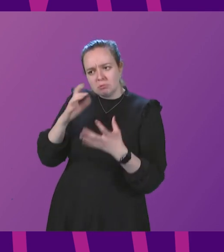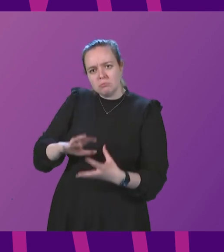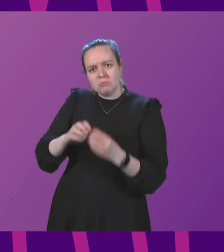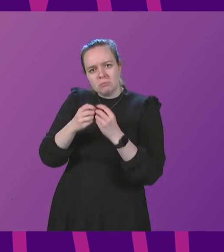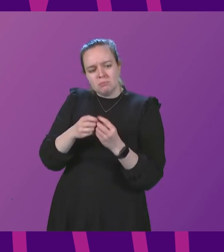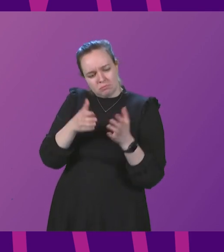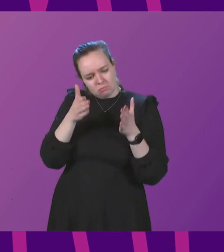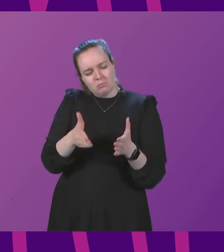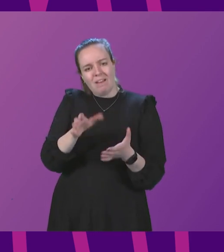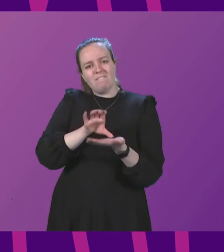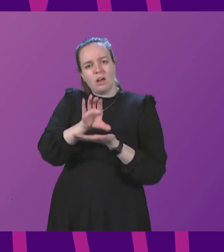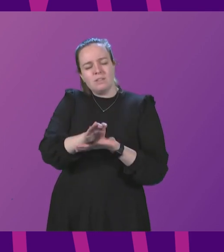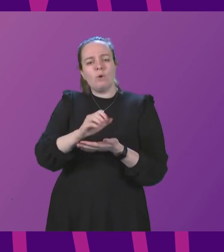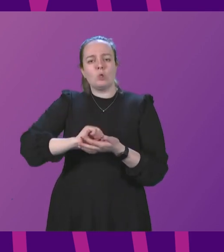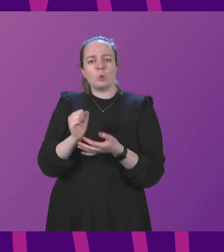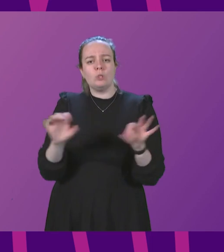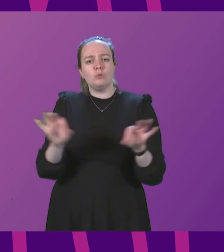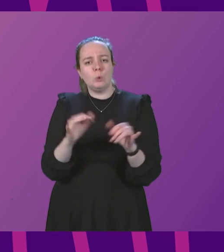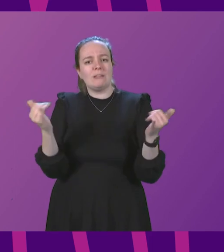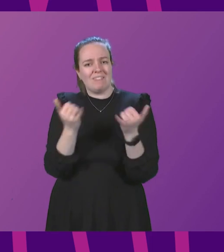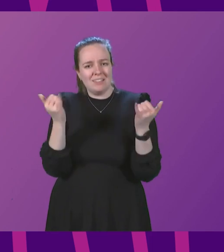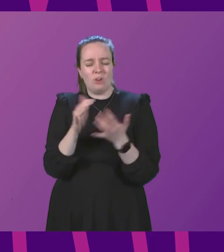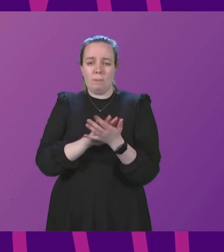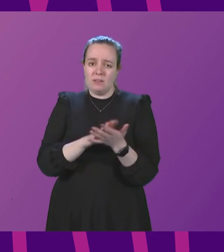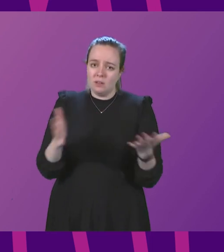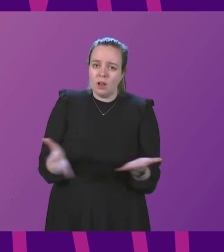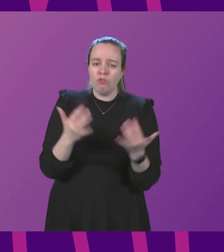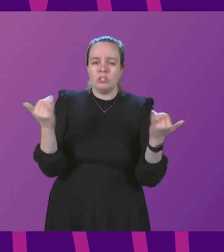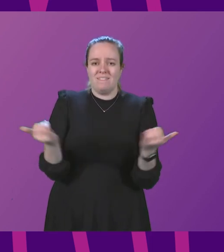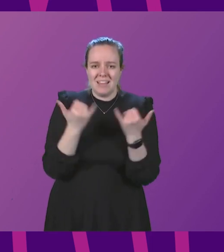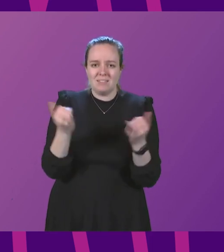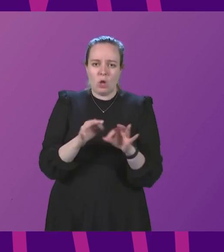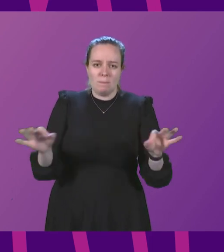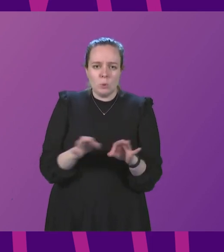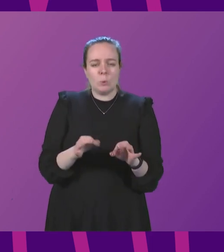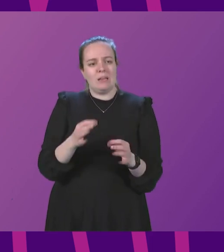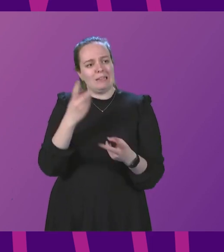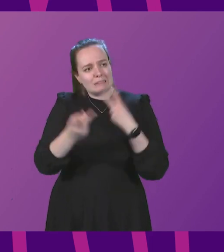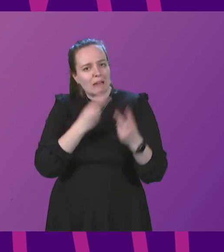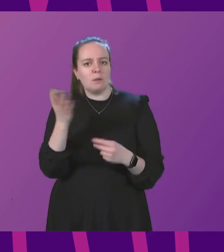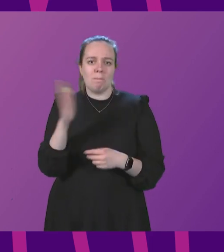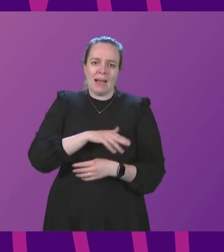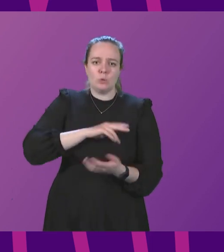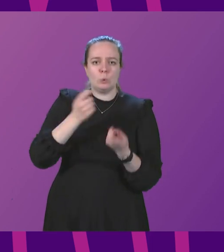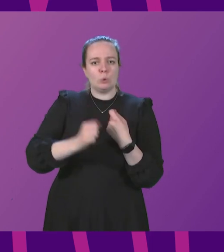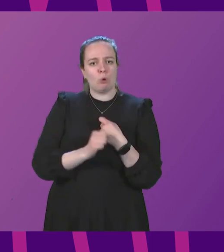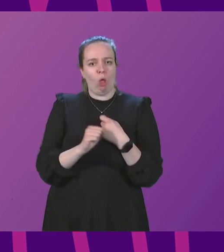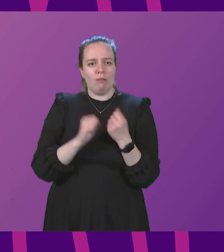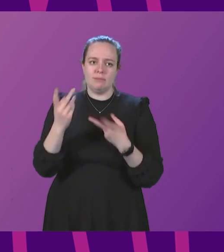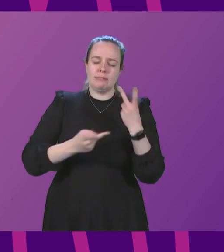fund for Scottish music festivals to encourage festivals artists and audiences back to Scotland First Minister